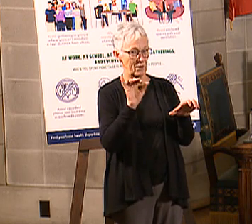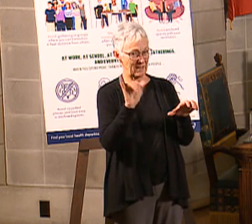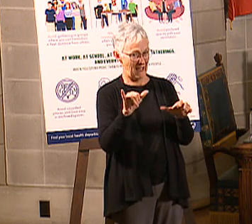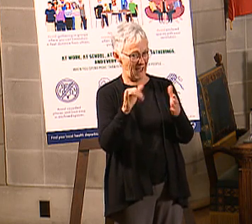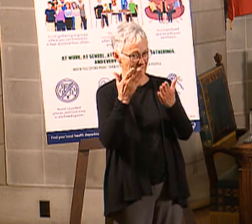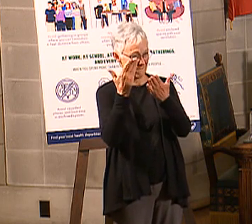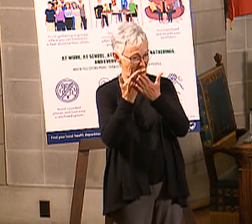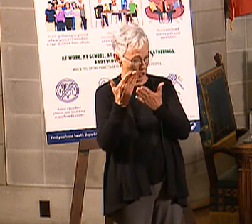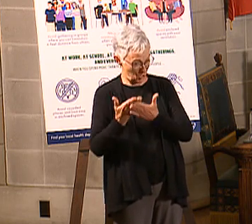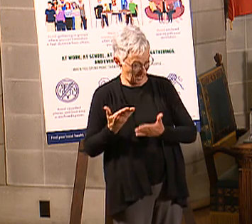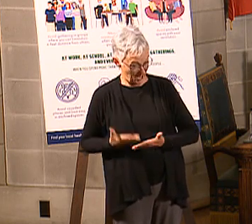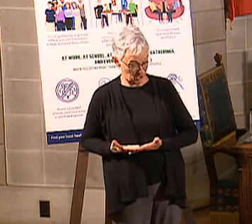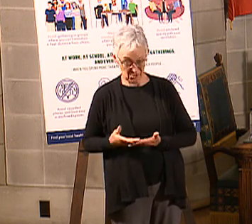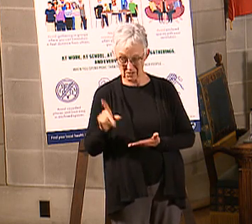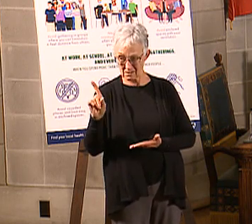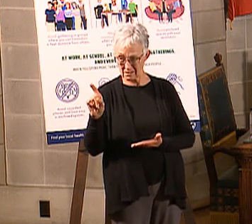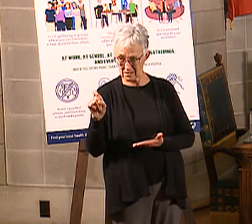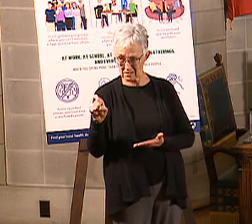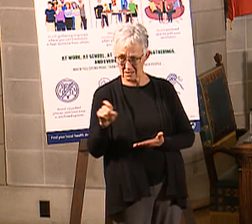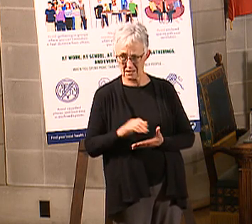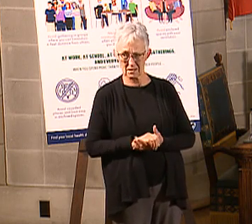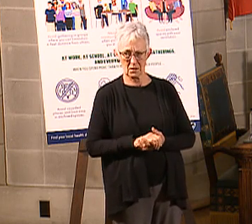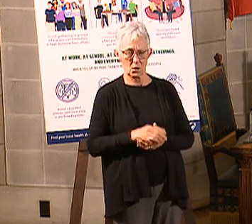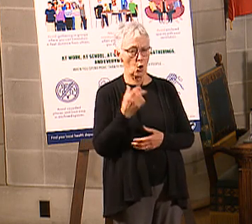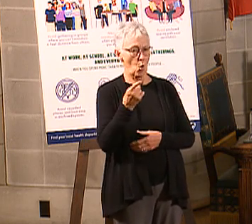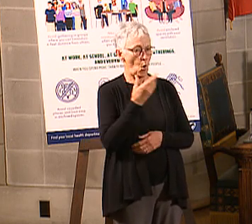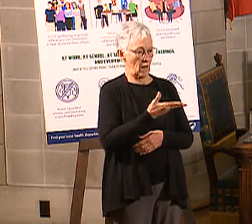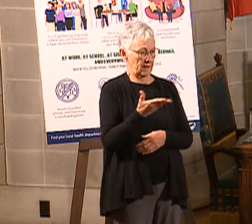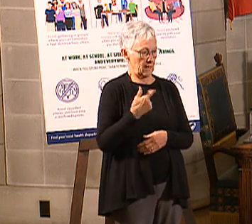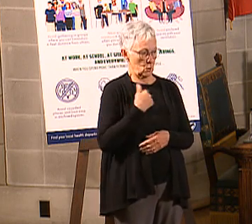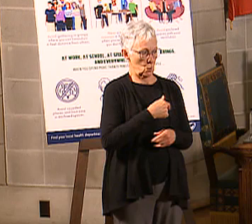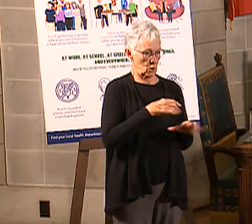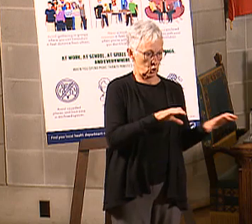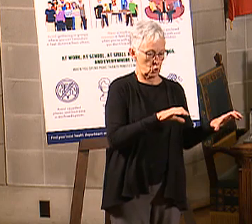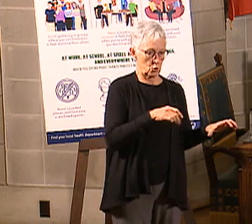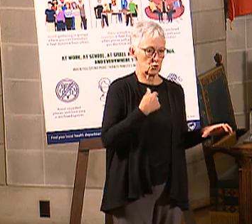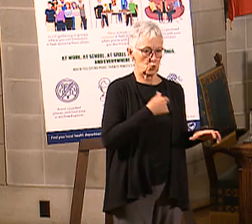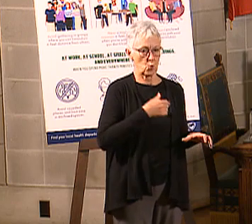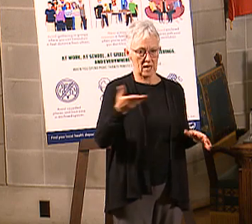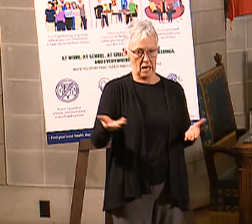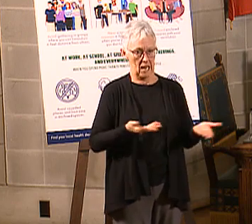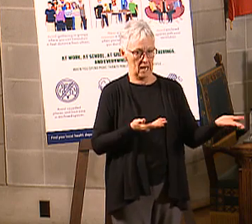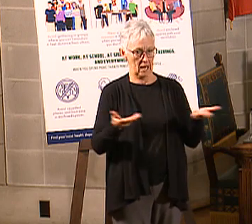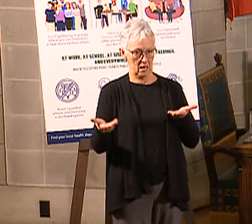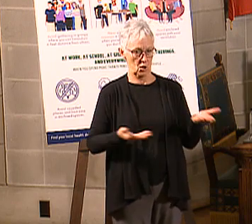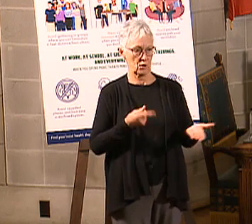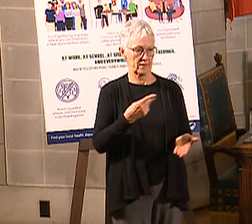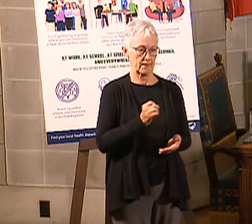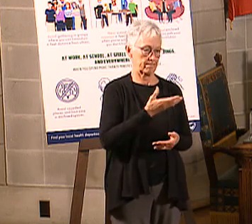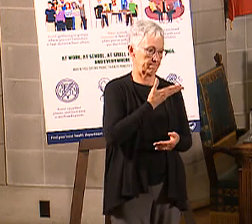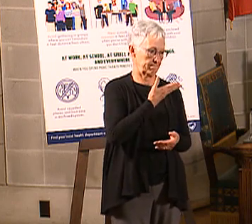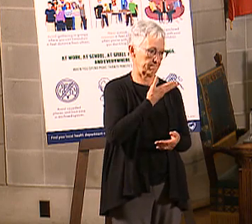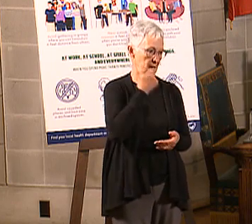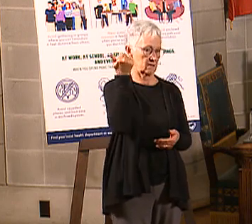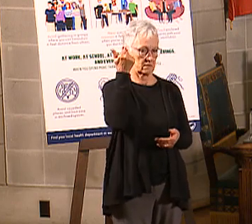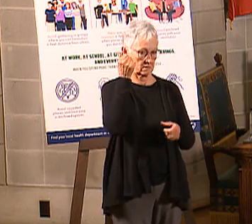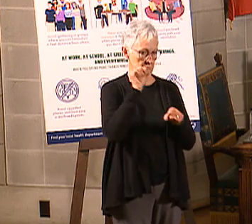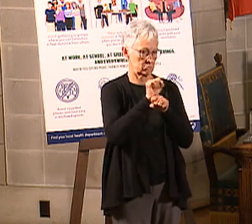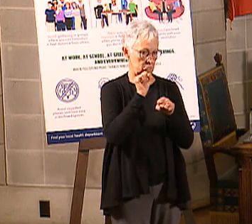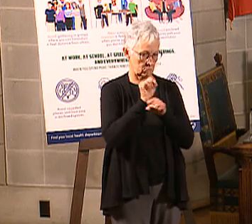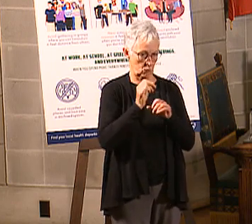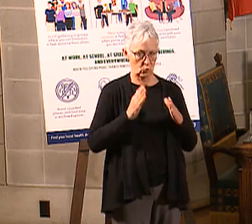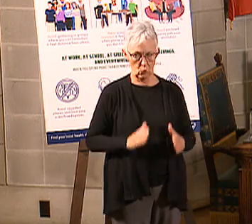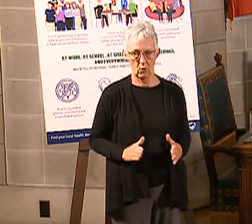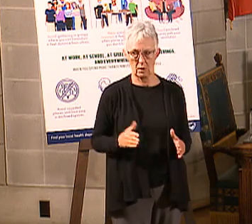get expansion right was hiring the best, and we have them. We continue to have such great people working,